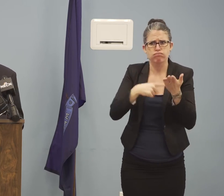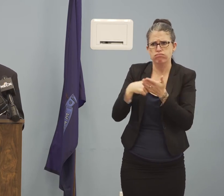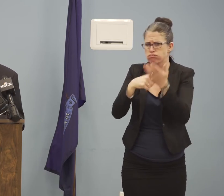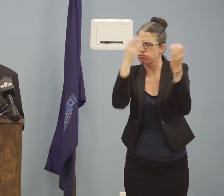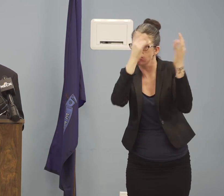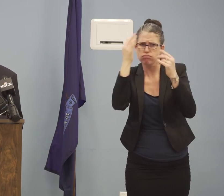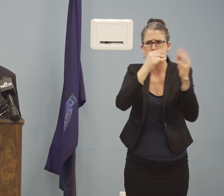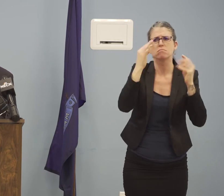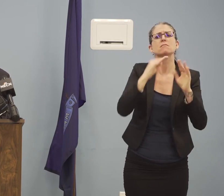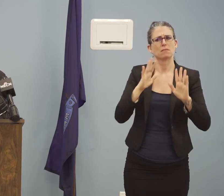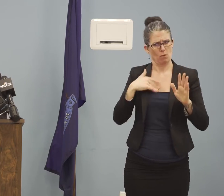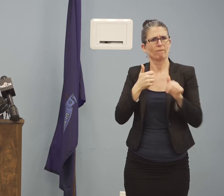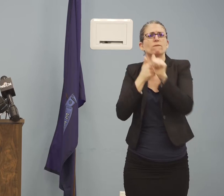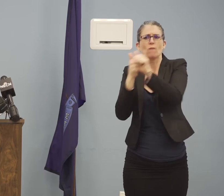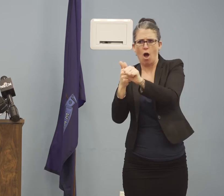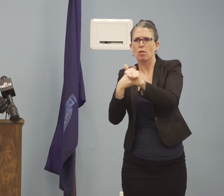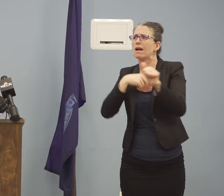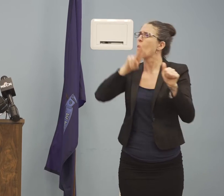is saying as well.